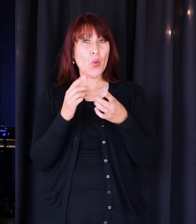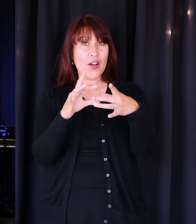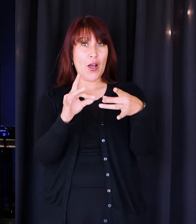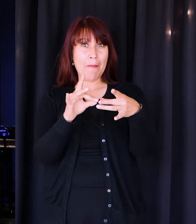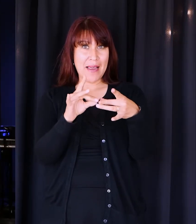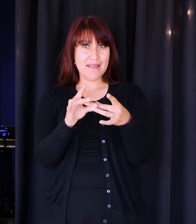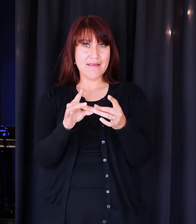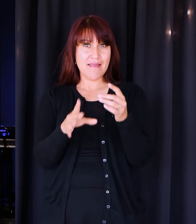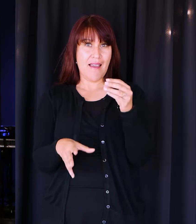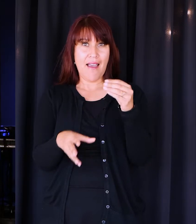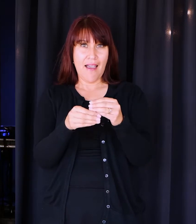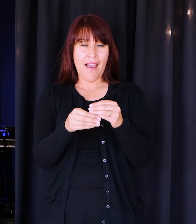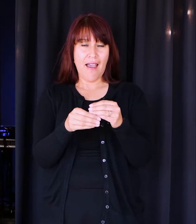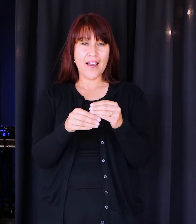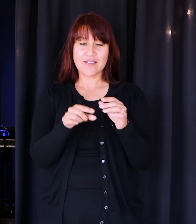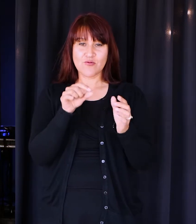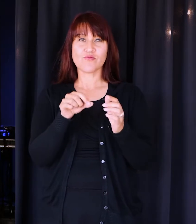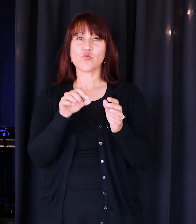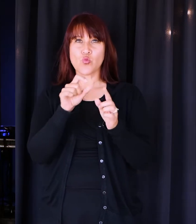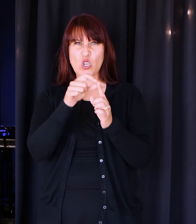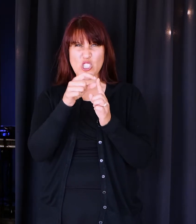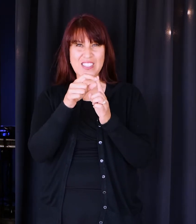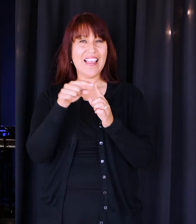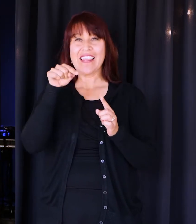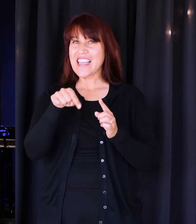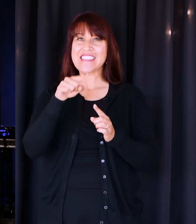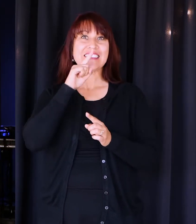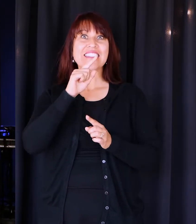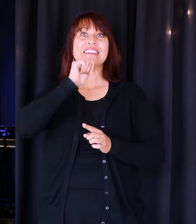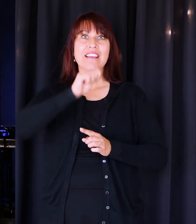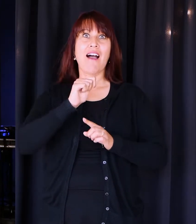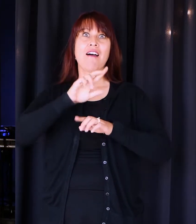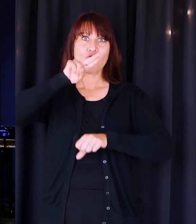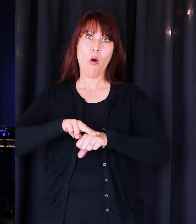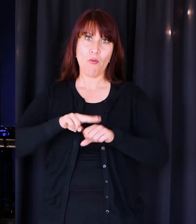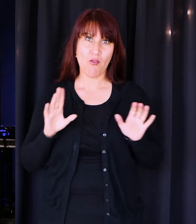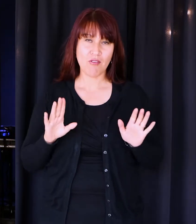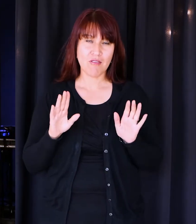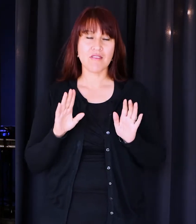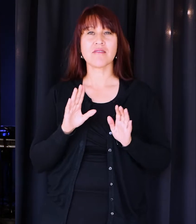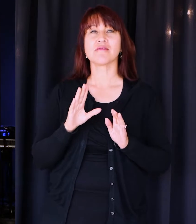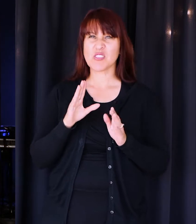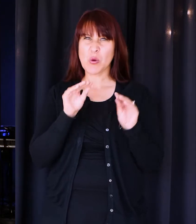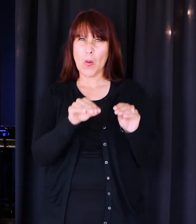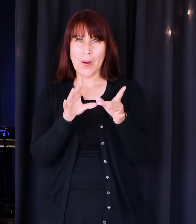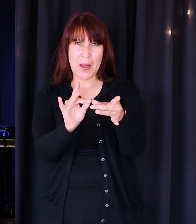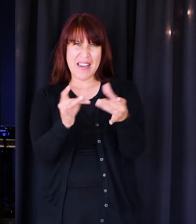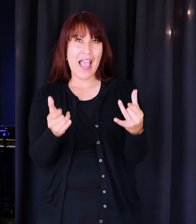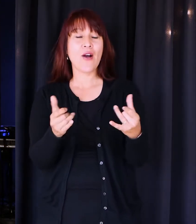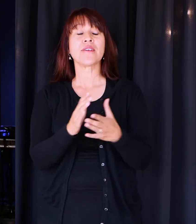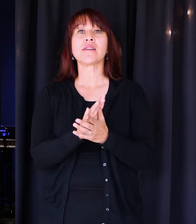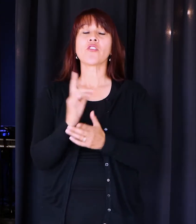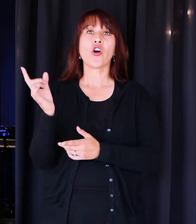comment there, right there in the chats, just write the words, this is not normal. Just go ahead and do that for me right now.